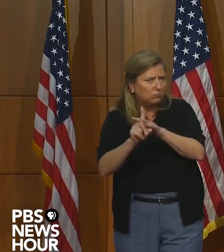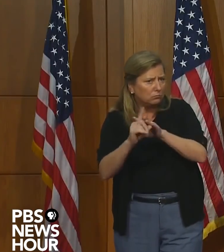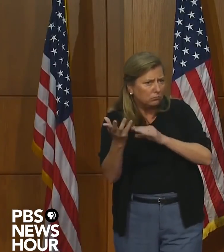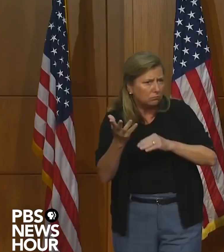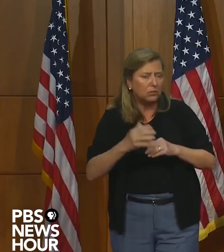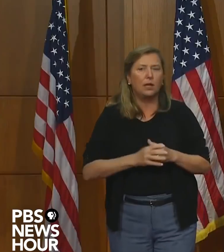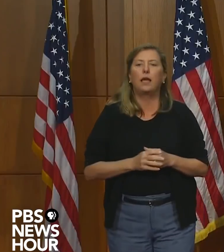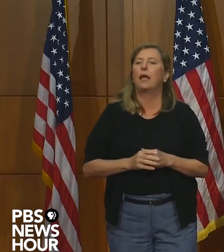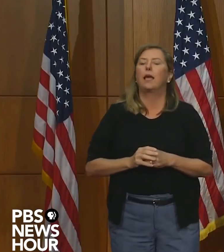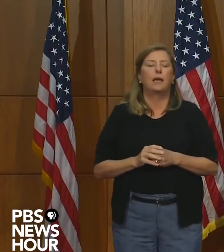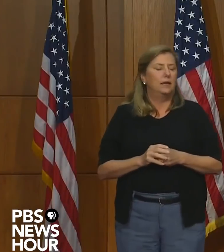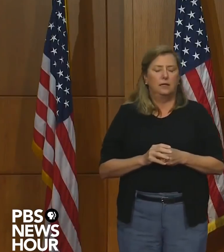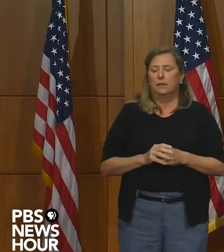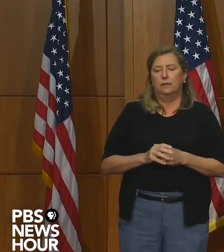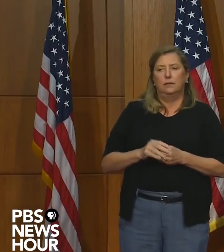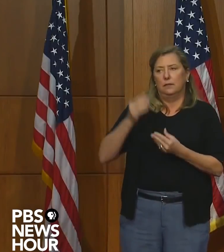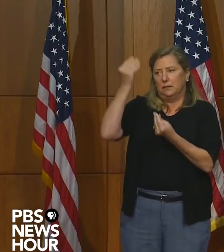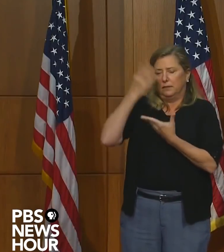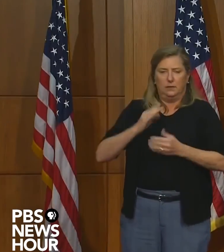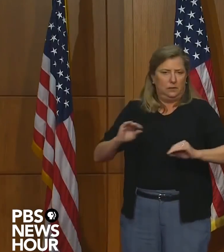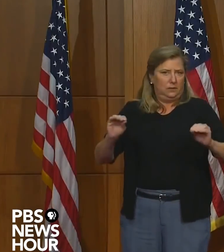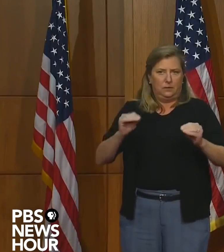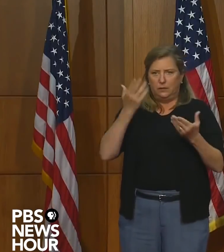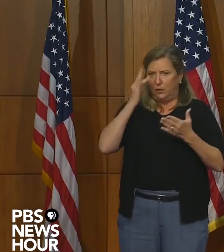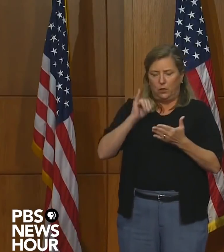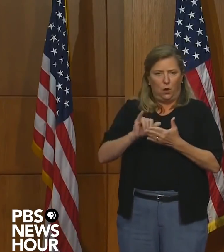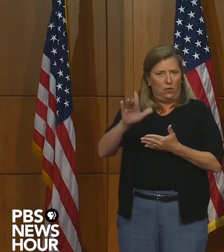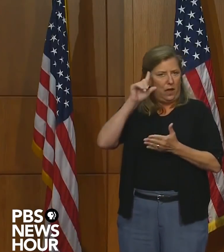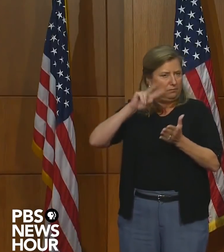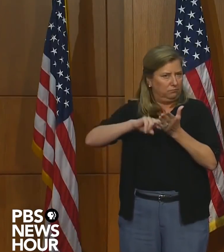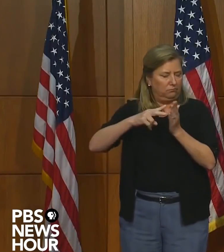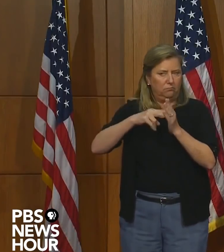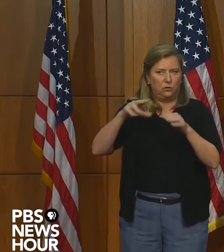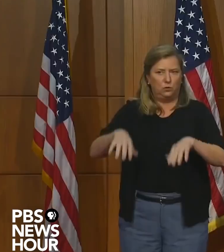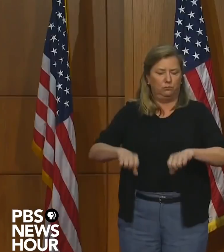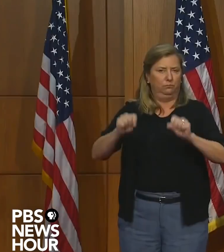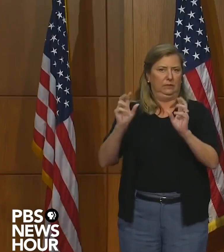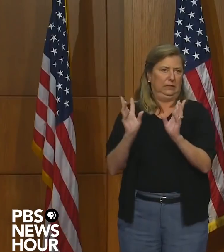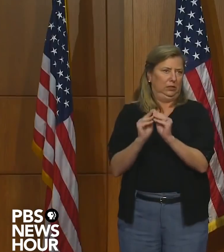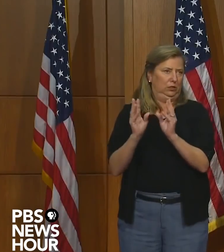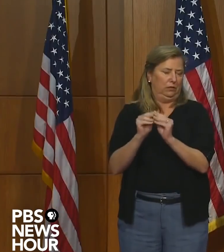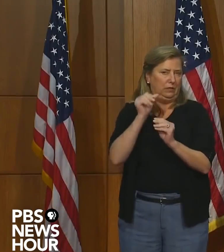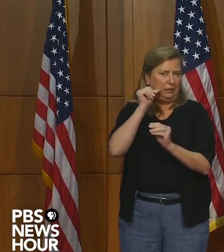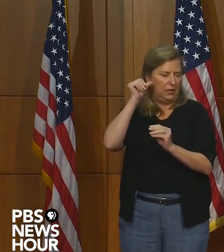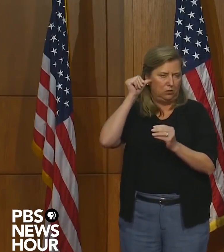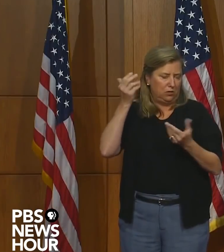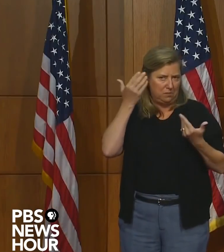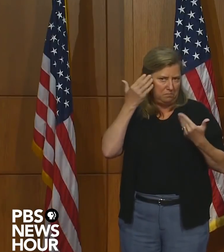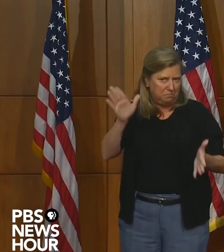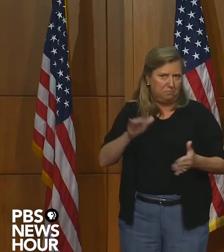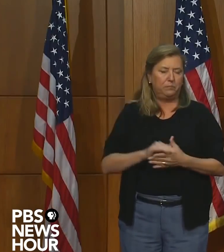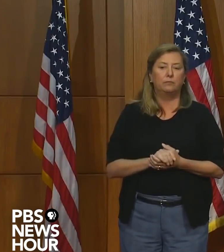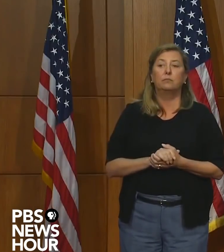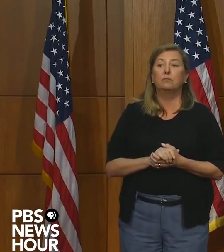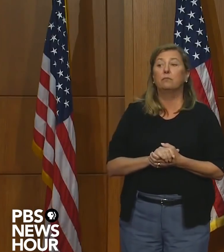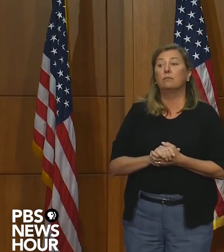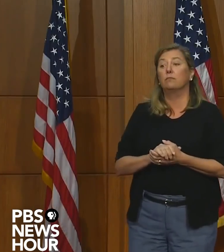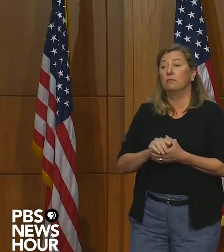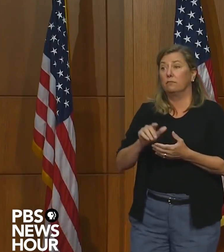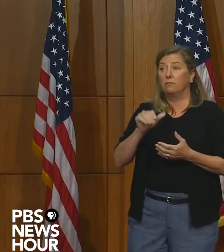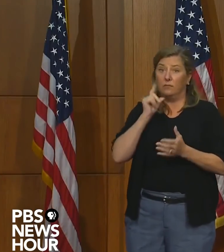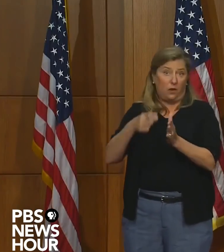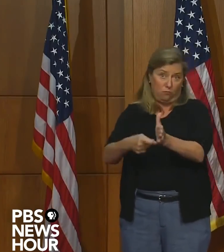No, we were not notified of the circuit court's intention to hold this hearing. Under law, there is not a